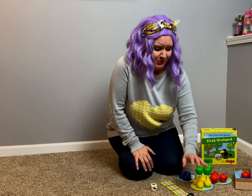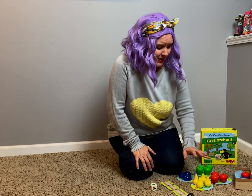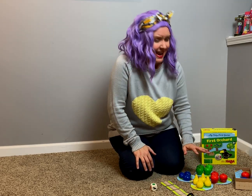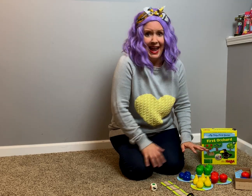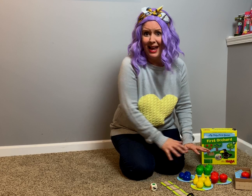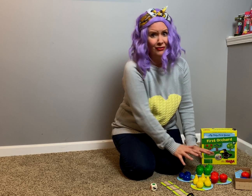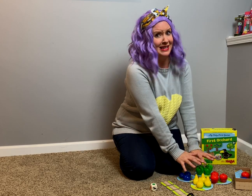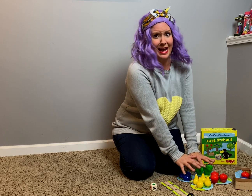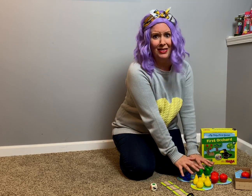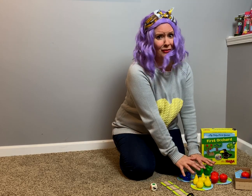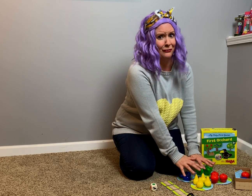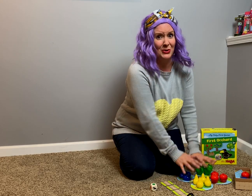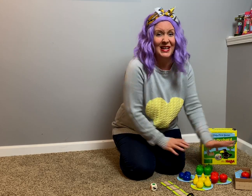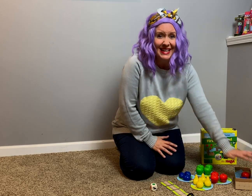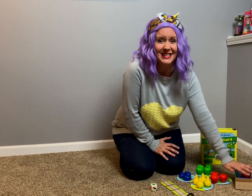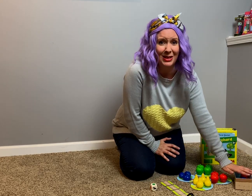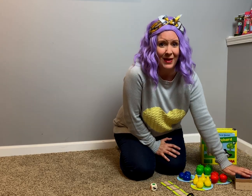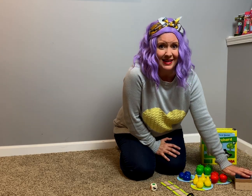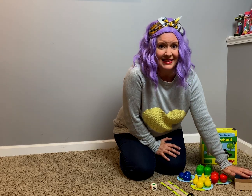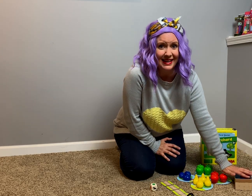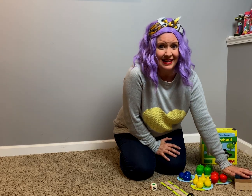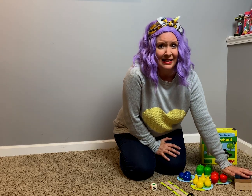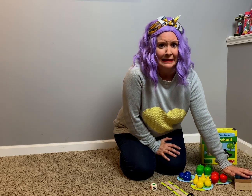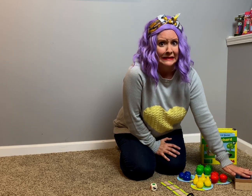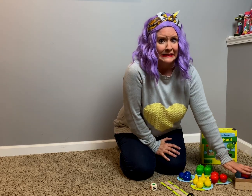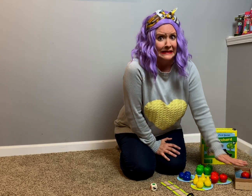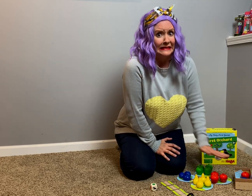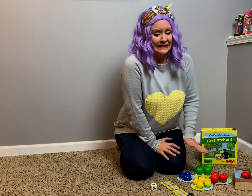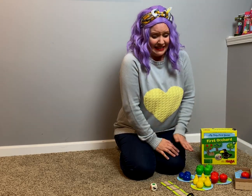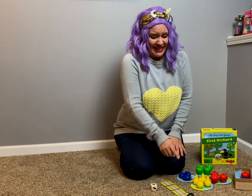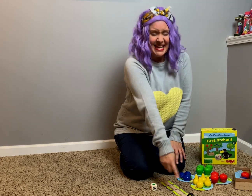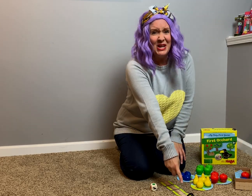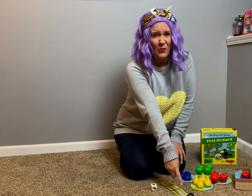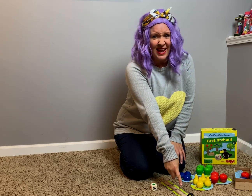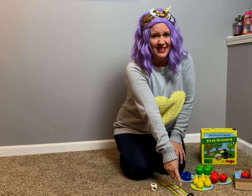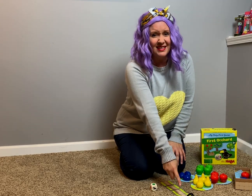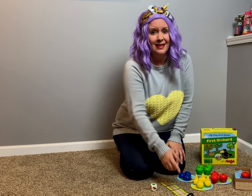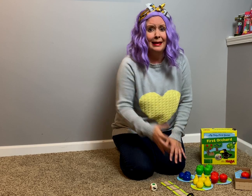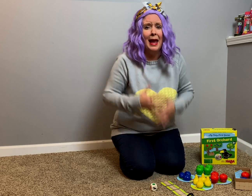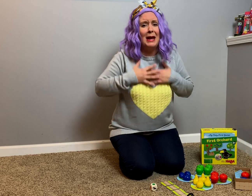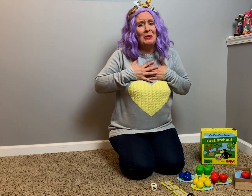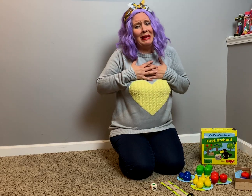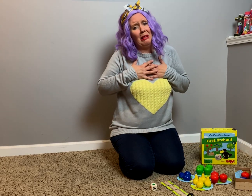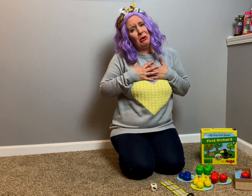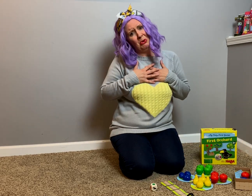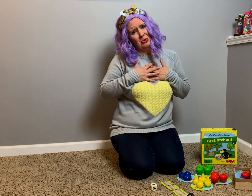we haven't gotten the fruit into the basket, he wins and we lose.